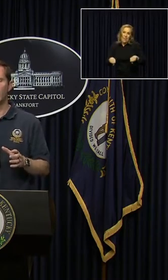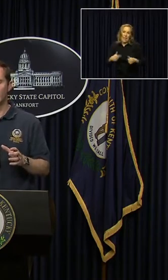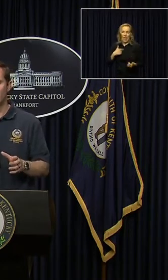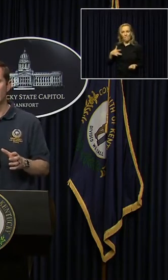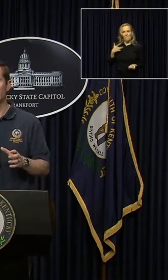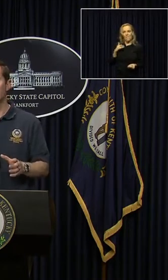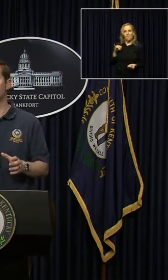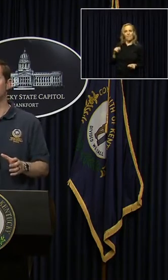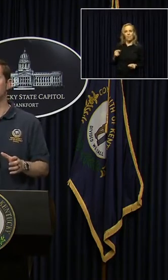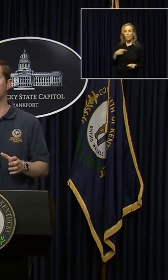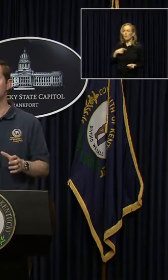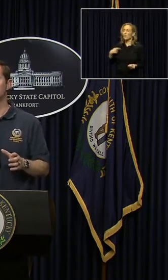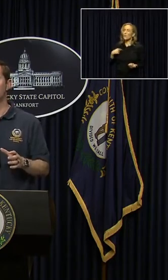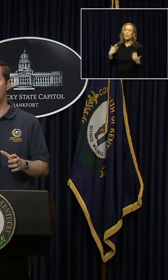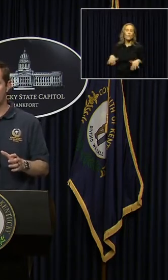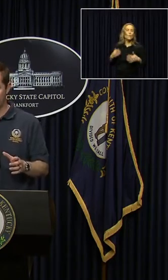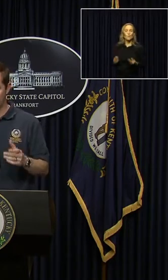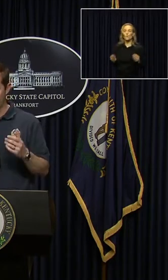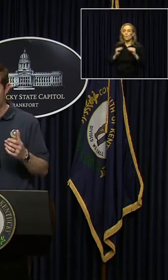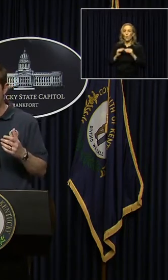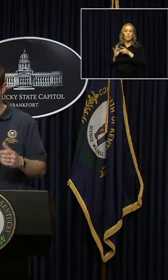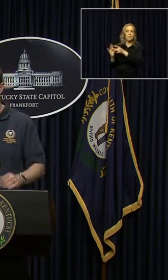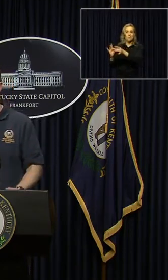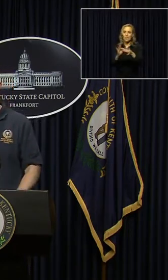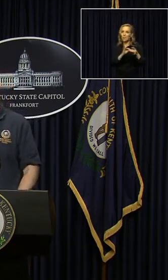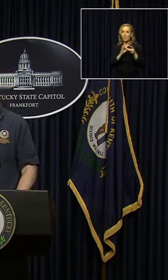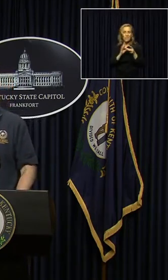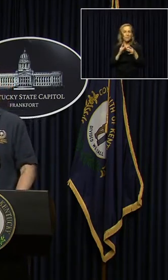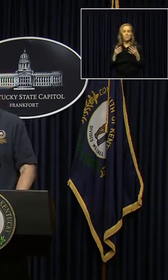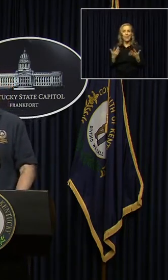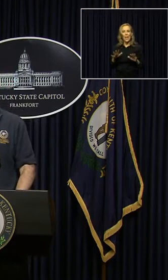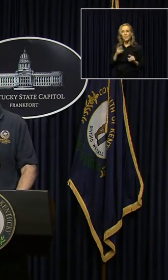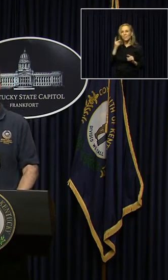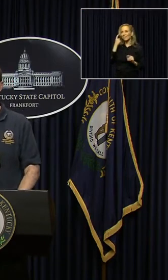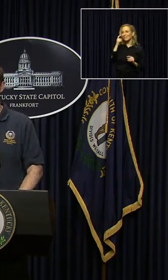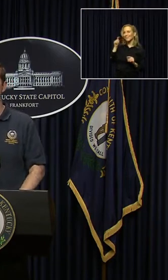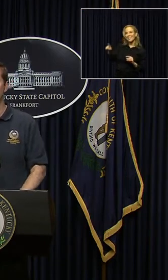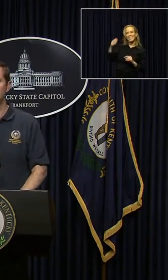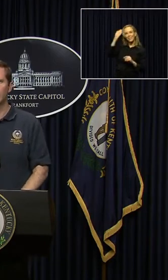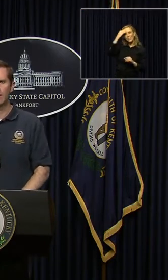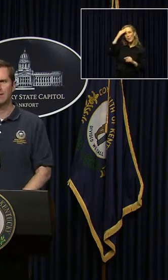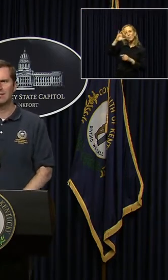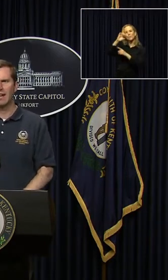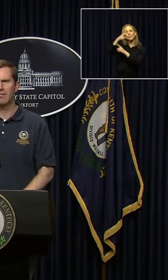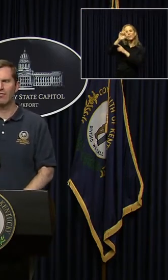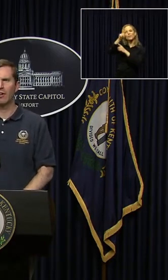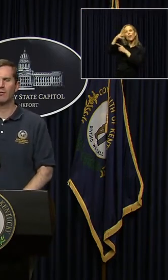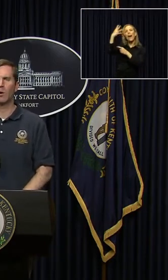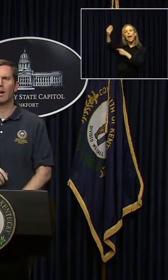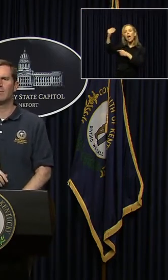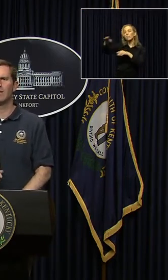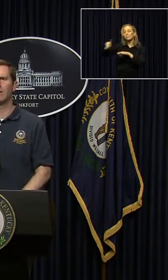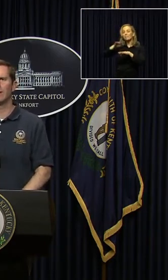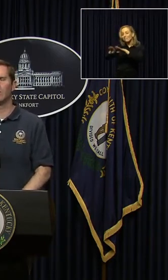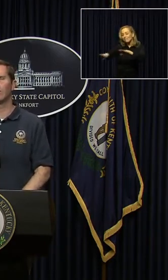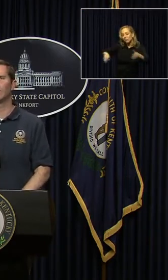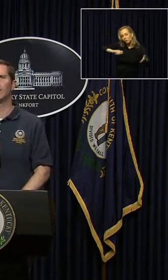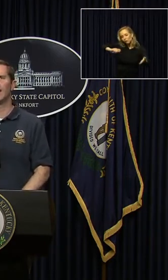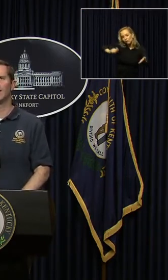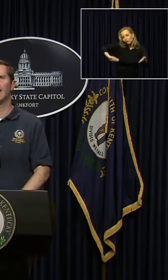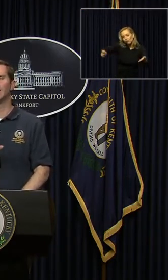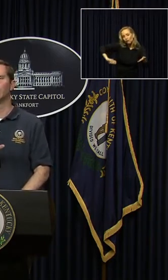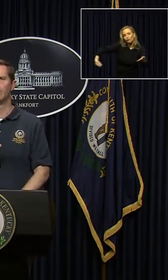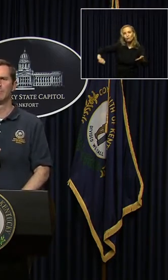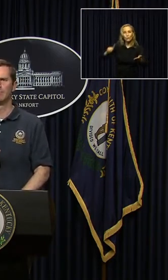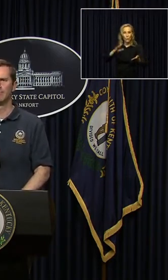it every day. We are more connected than ever before. I see it in the sidewalk chalk, whether it's out in front of where I'm living and